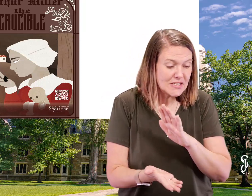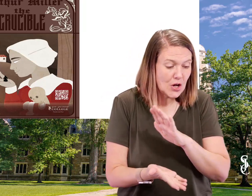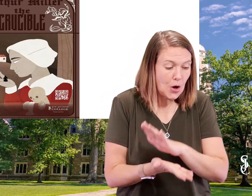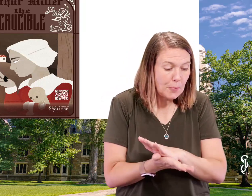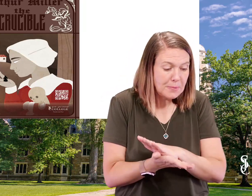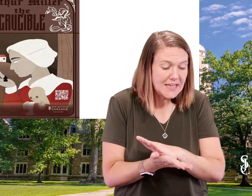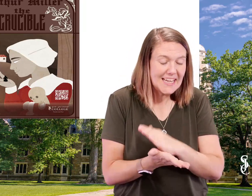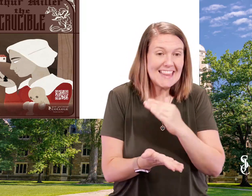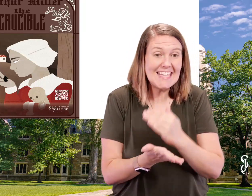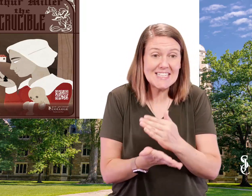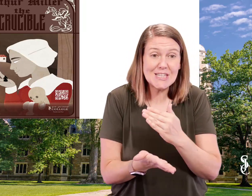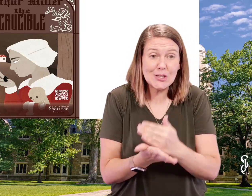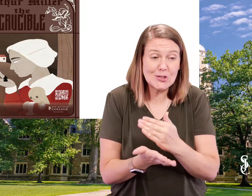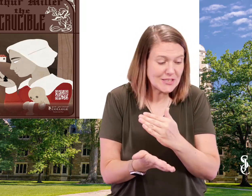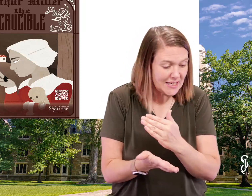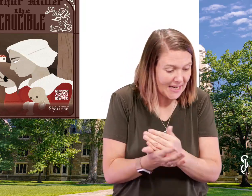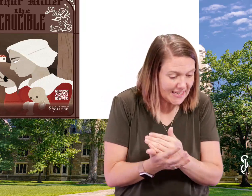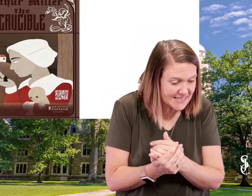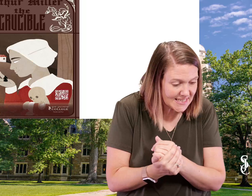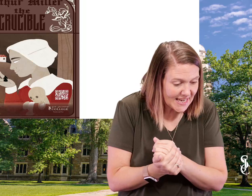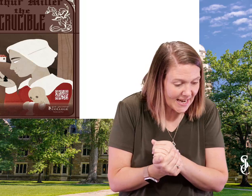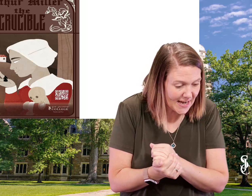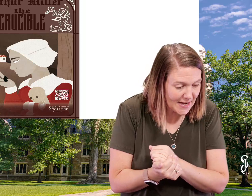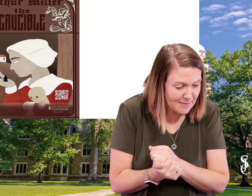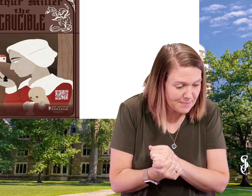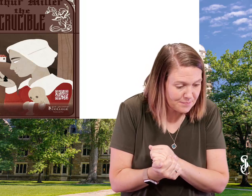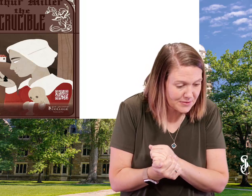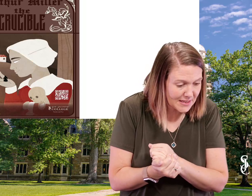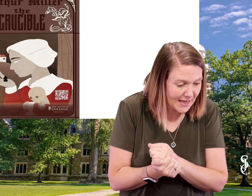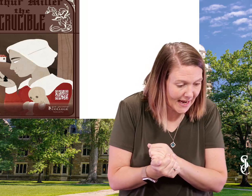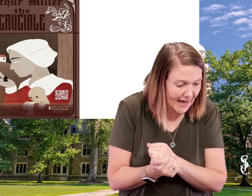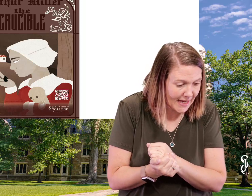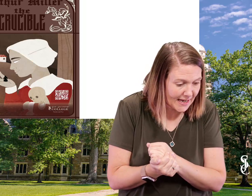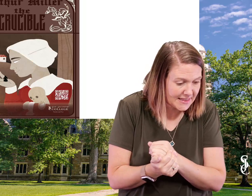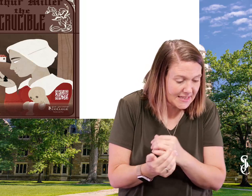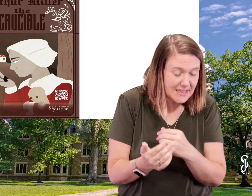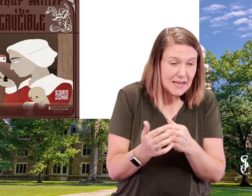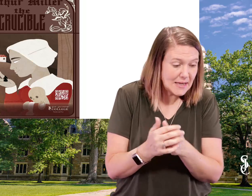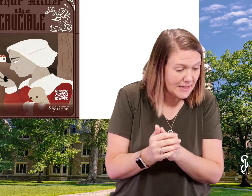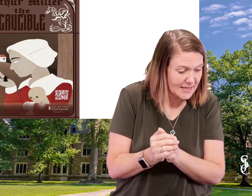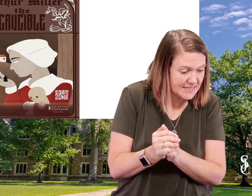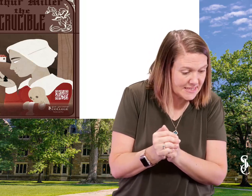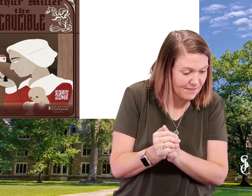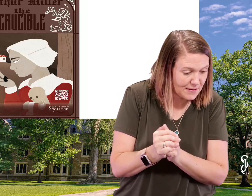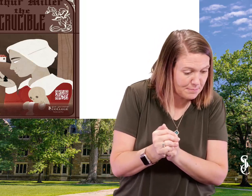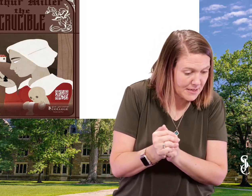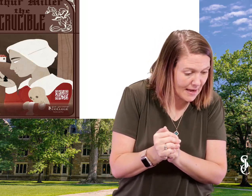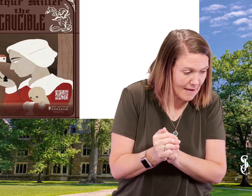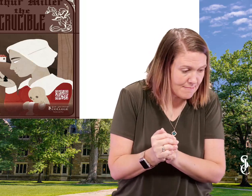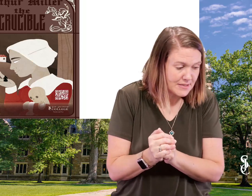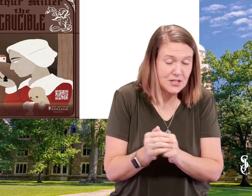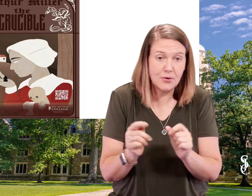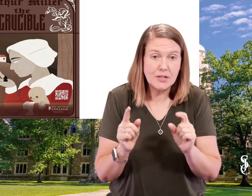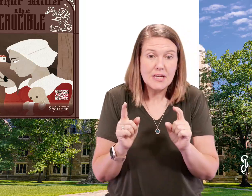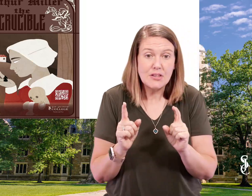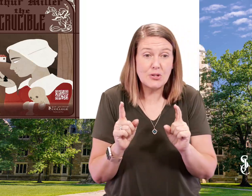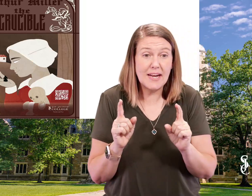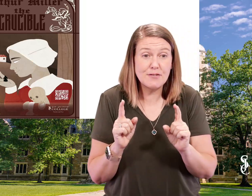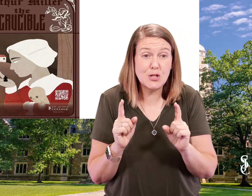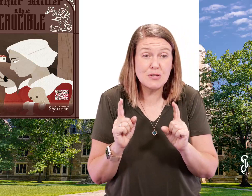opening this Thursday night. It's, I think, at 7 p.m. So they're going to have shows at